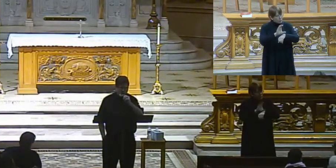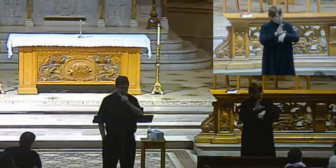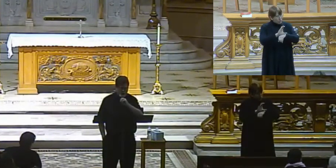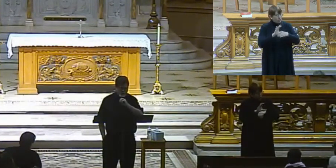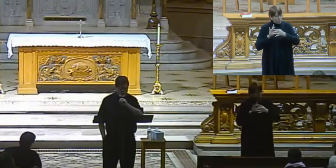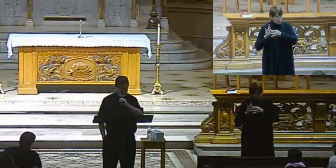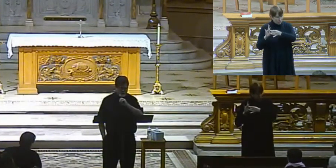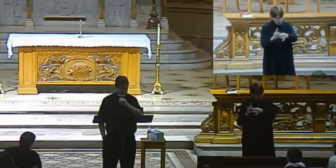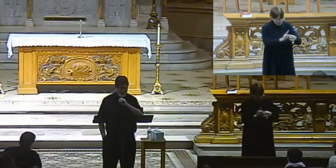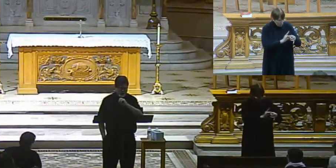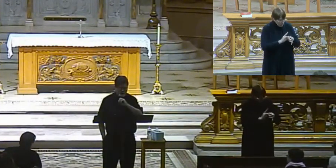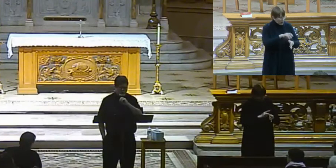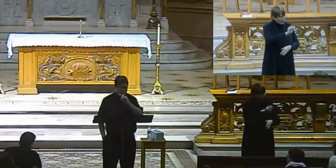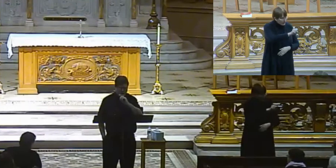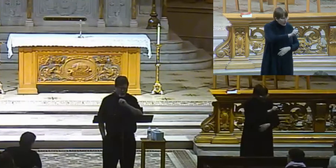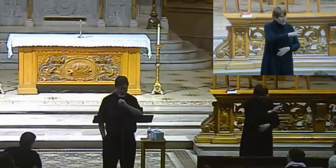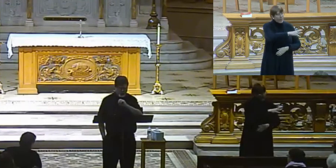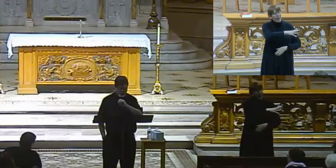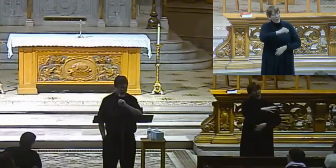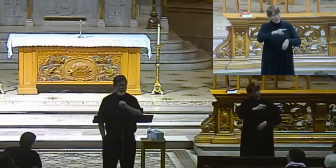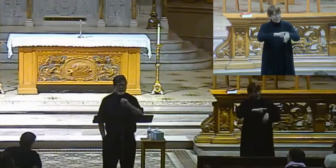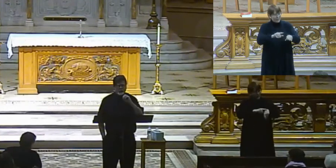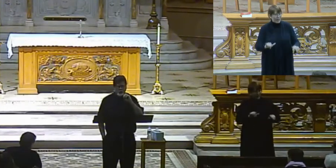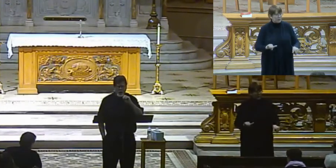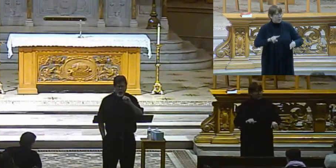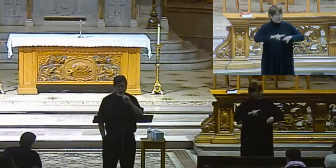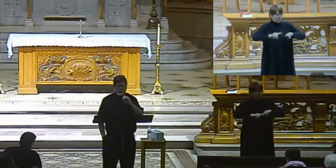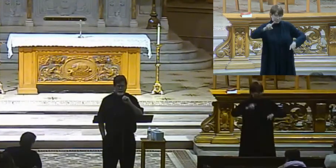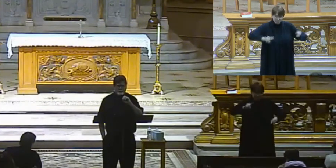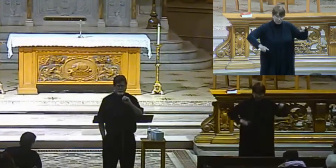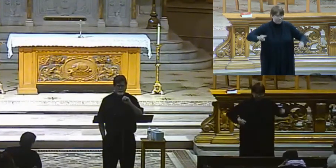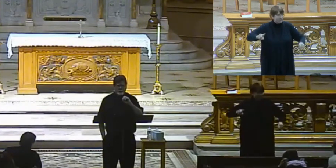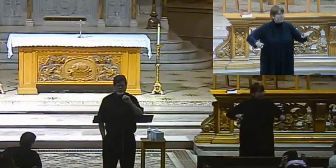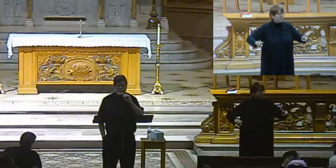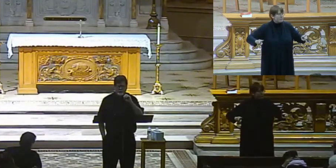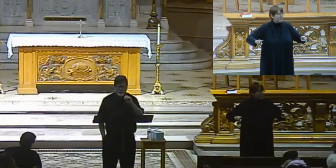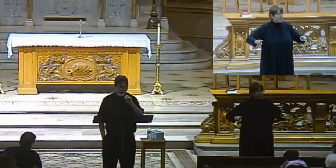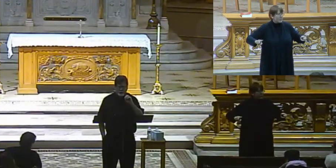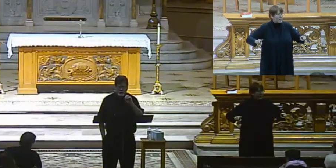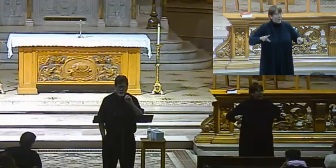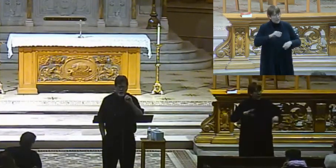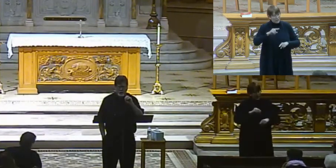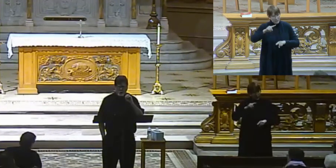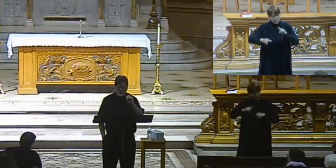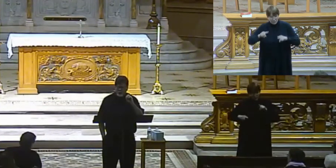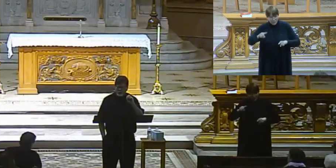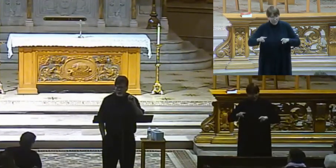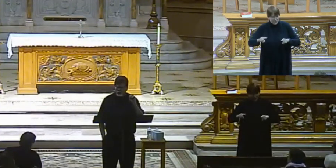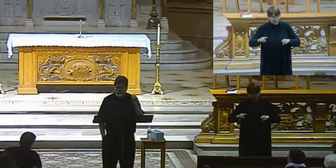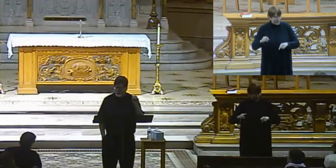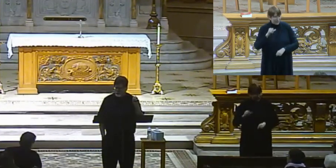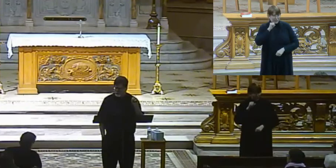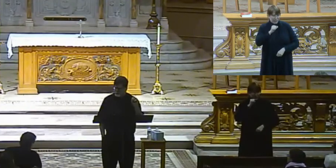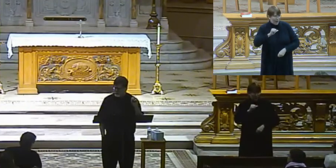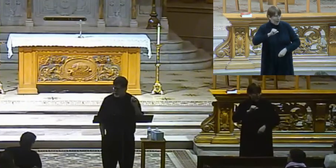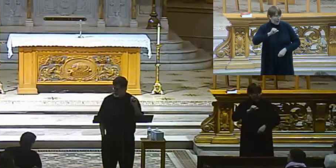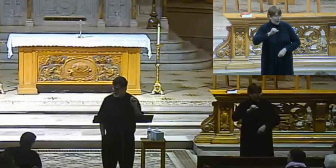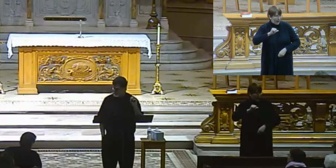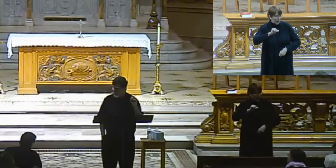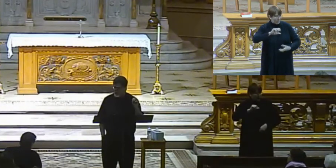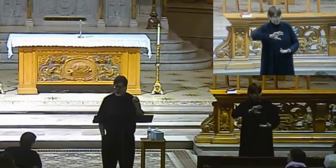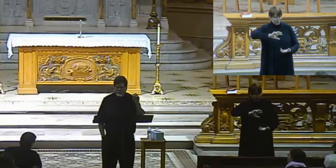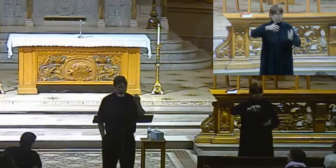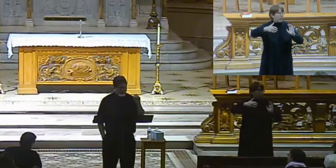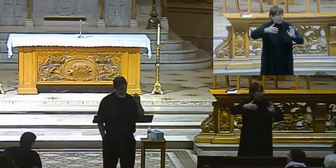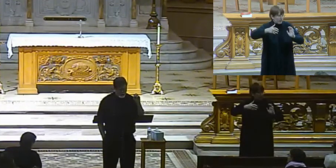she is diverse, all right? And her diversity does not interfere with her unity, all right?